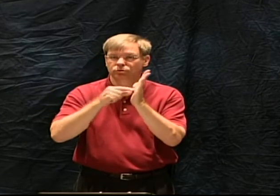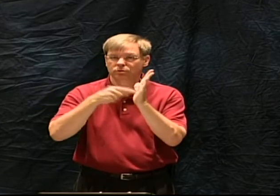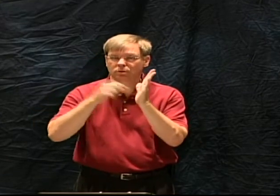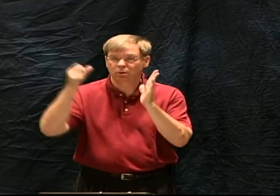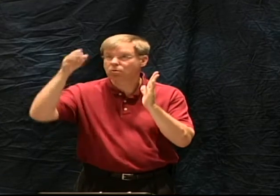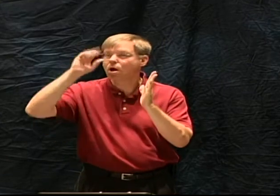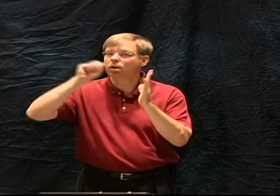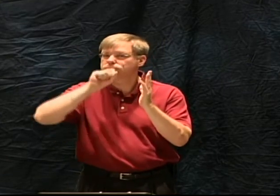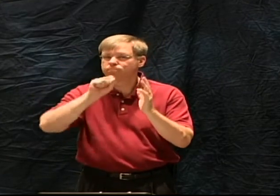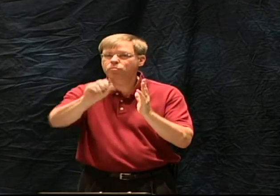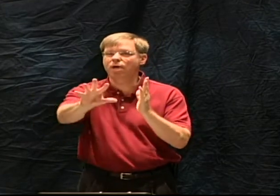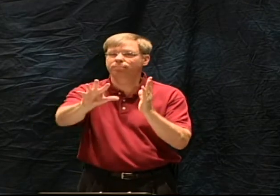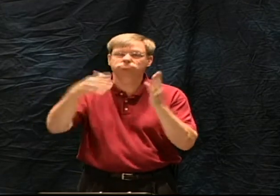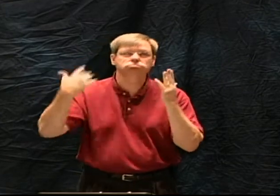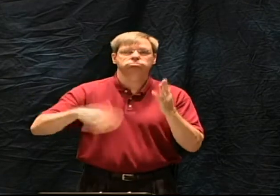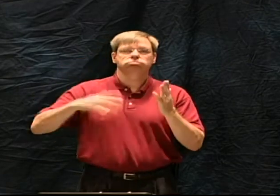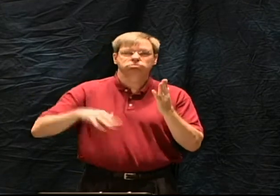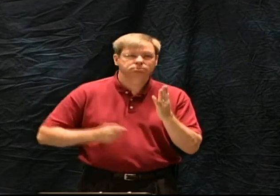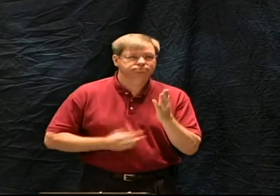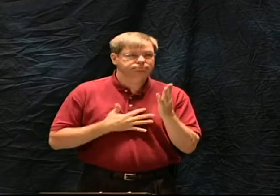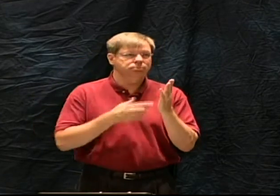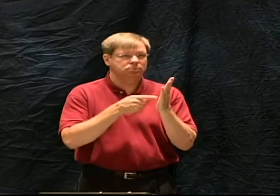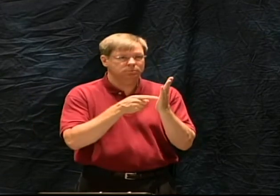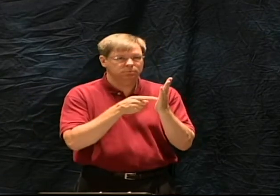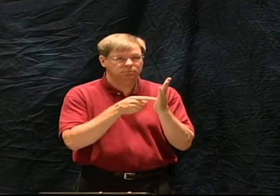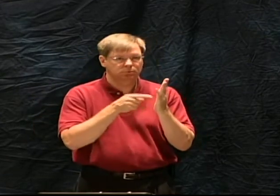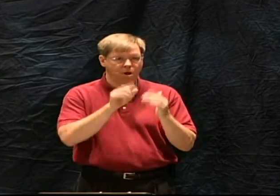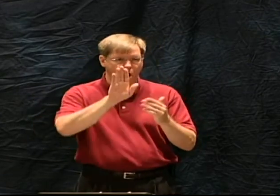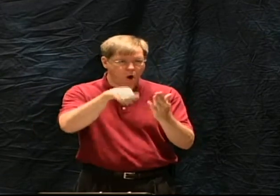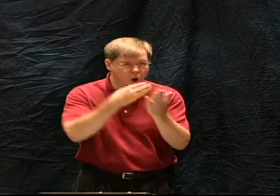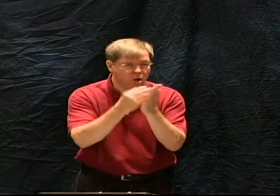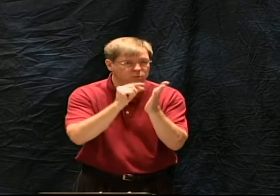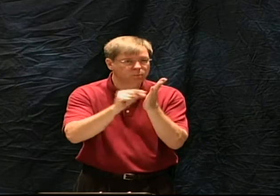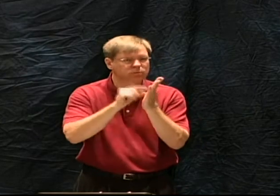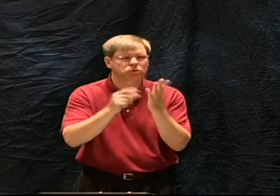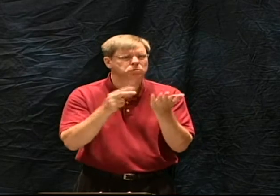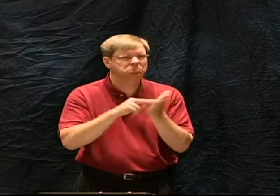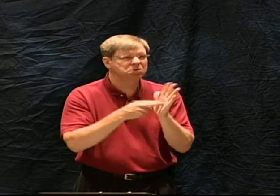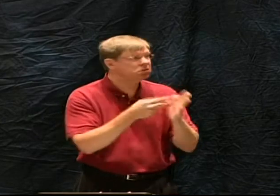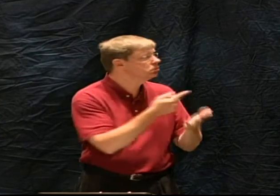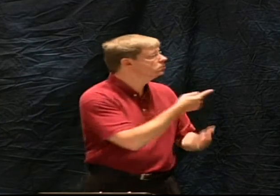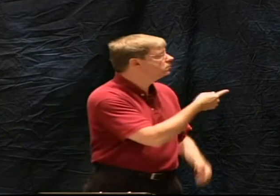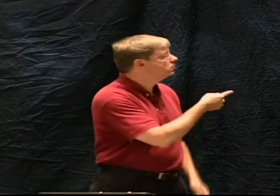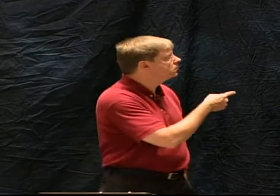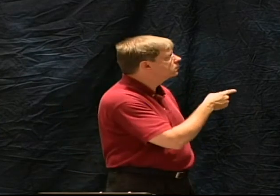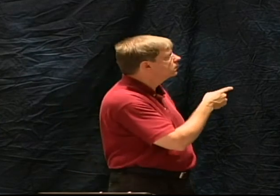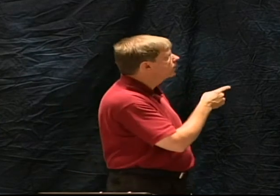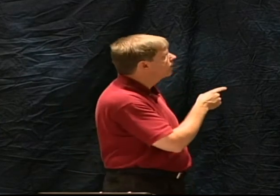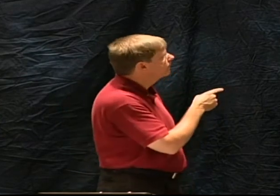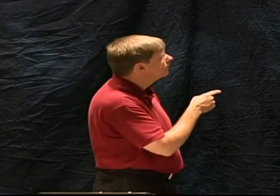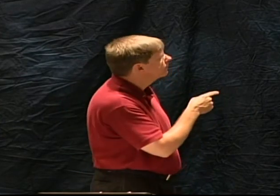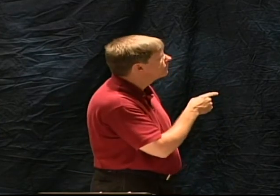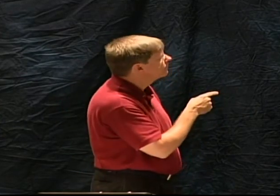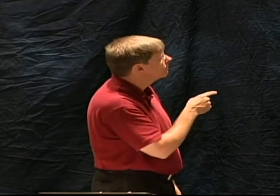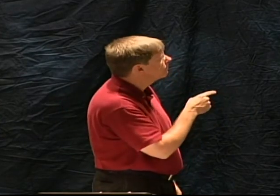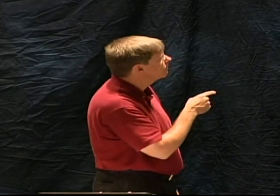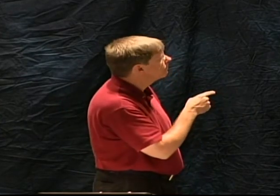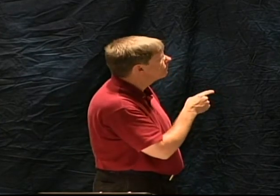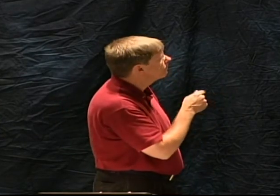2 Timothy 3.16 says again that all Scripture is God-breathed. What does that mean in